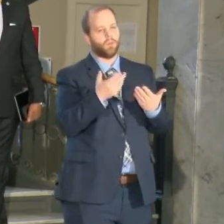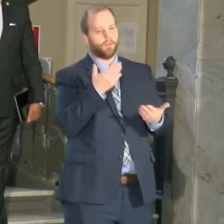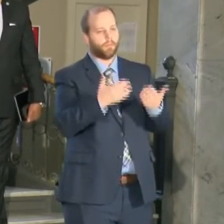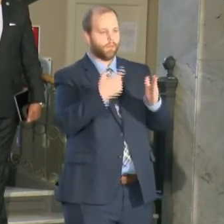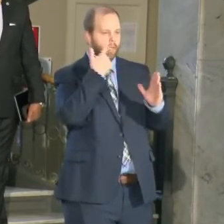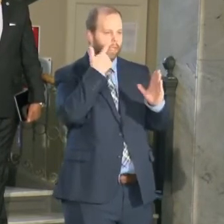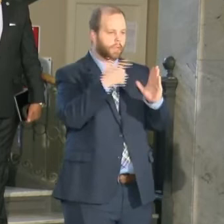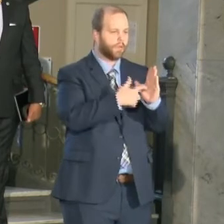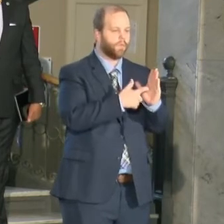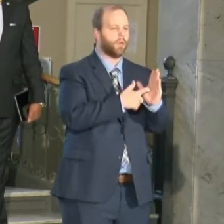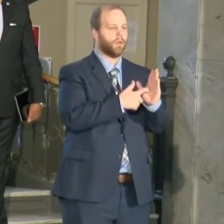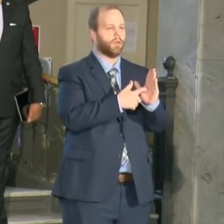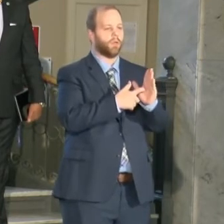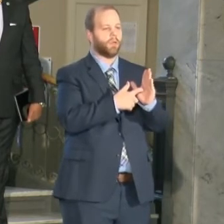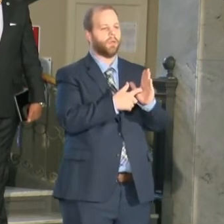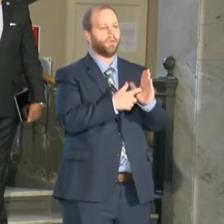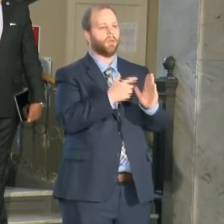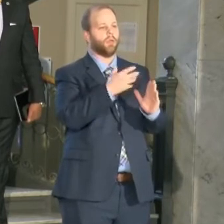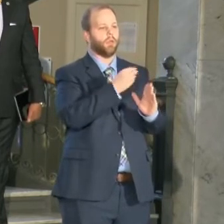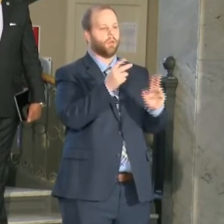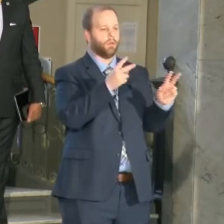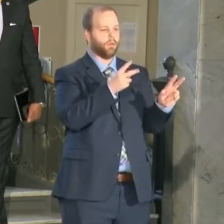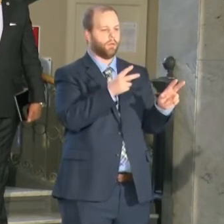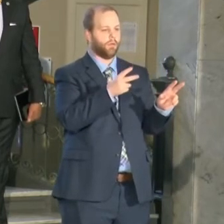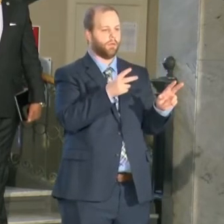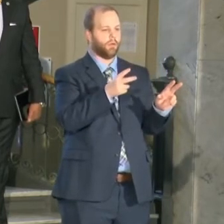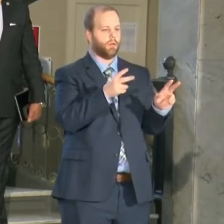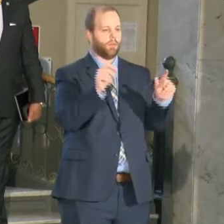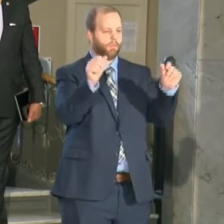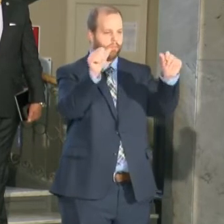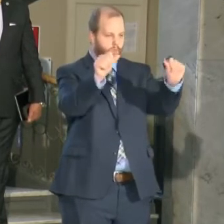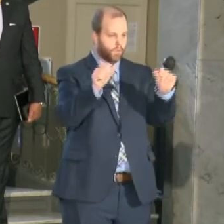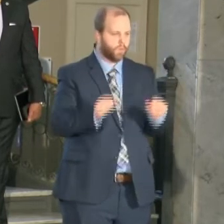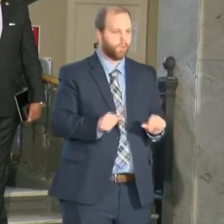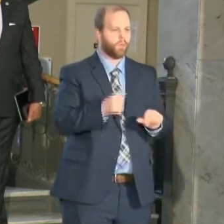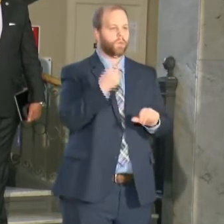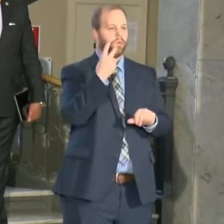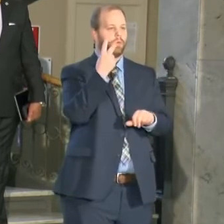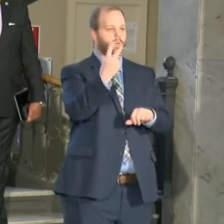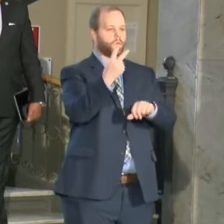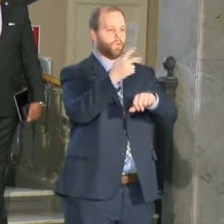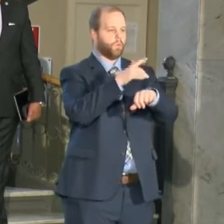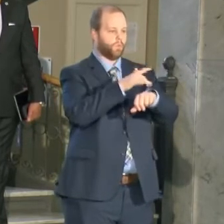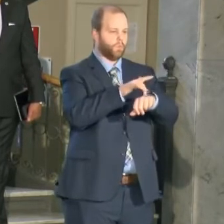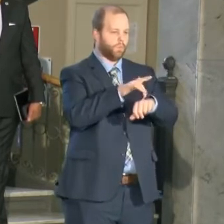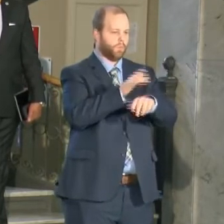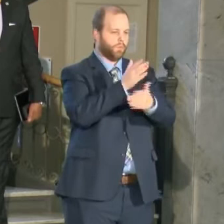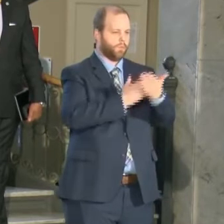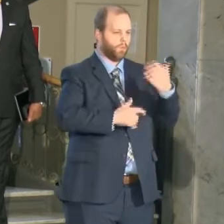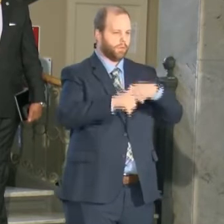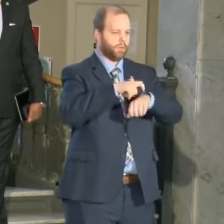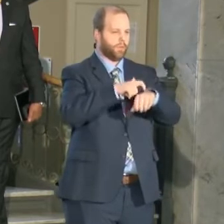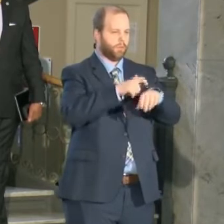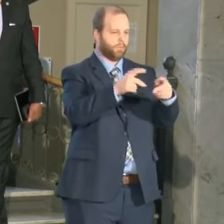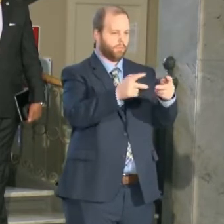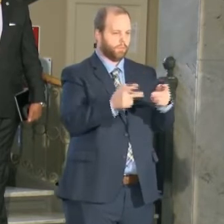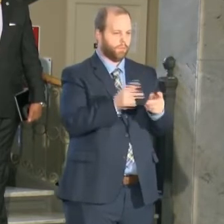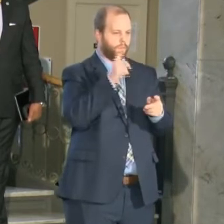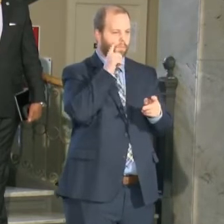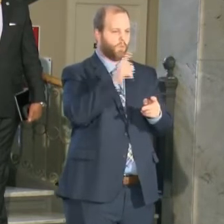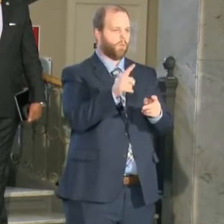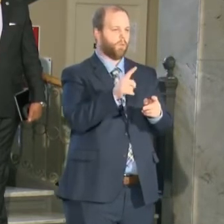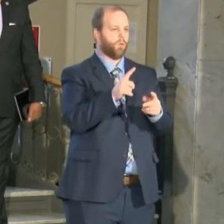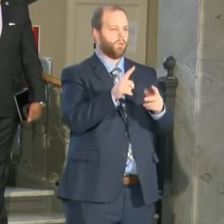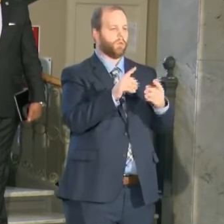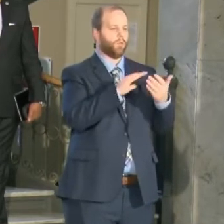but to be able to post two openings part-time openings for community youth violent crime prevention advocates who will work